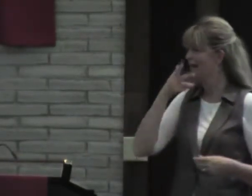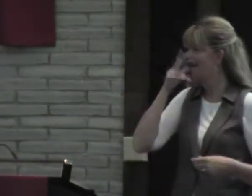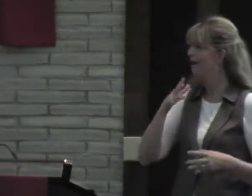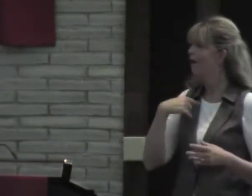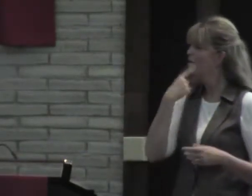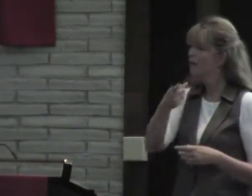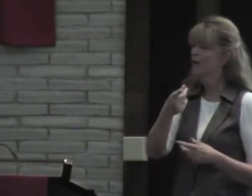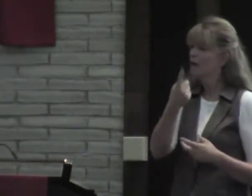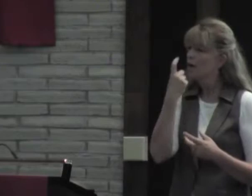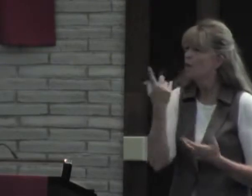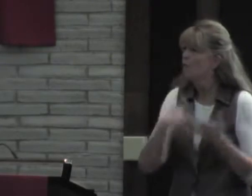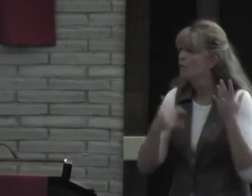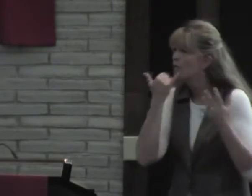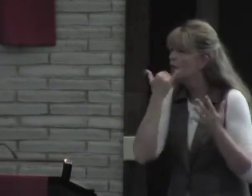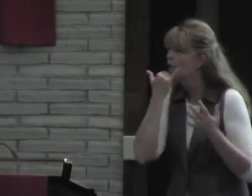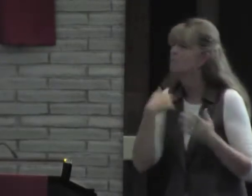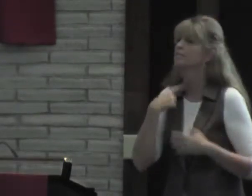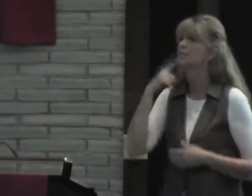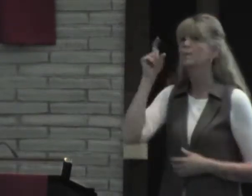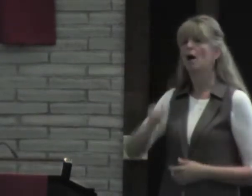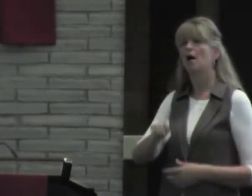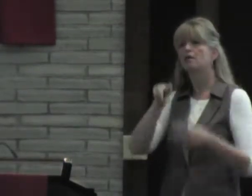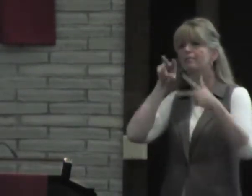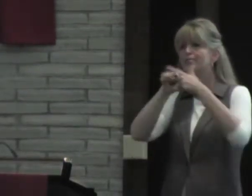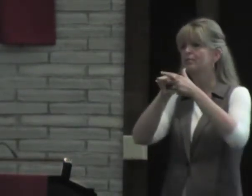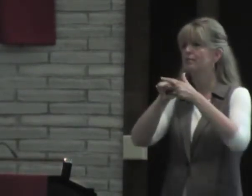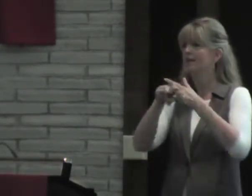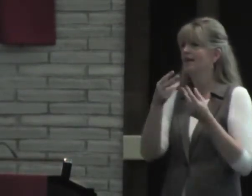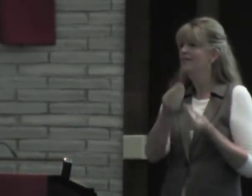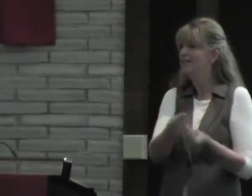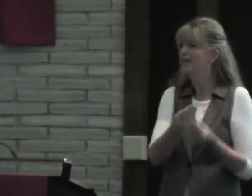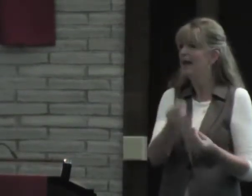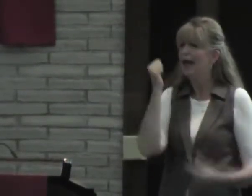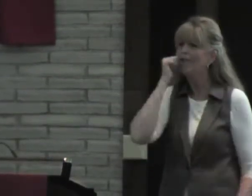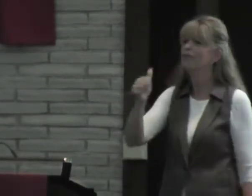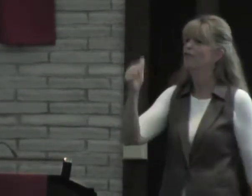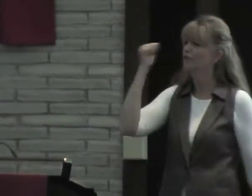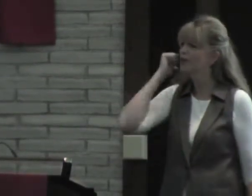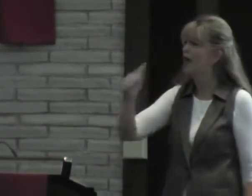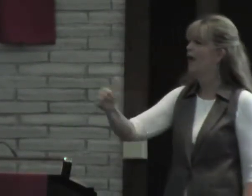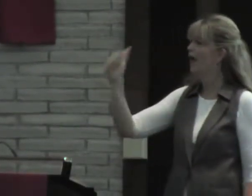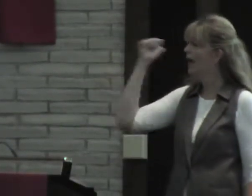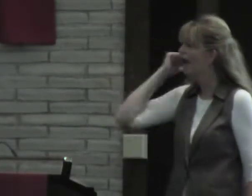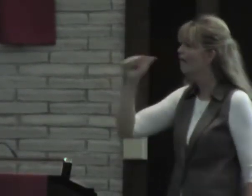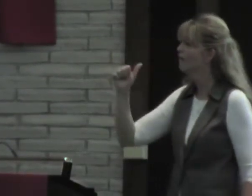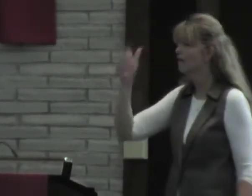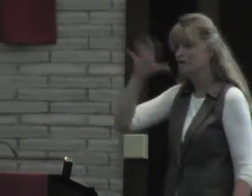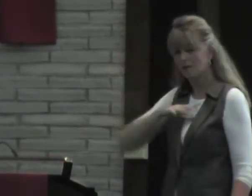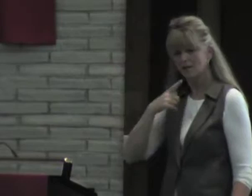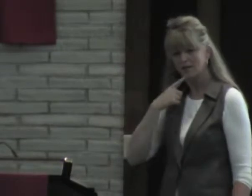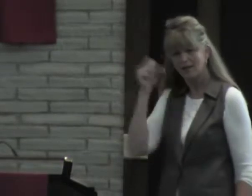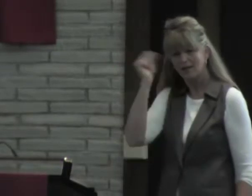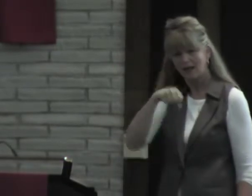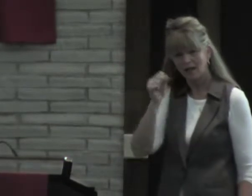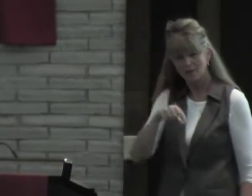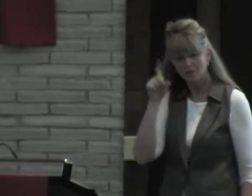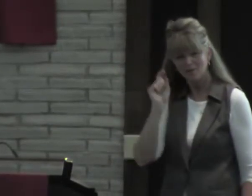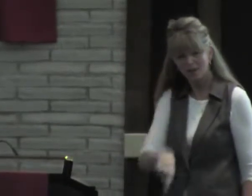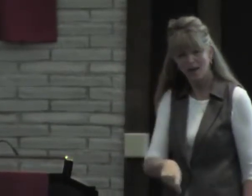So they gave me a new one. And they asked what was wrong. I said, you have to keep charging it every day. And they said, yeah,